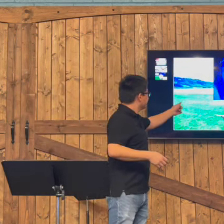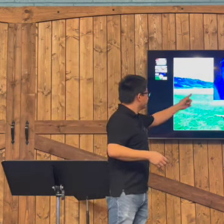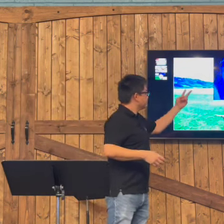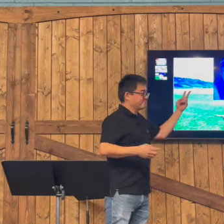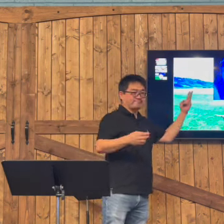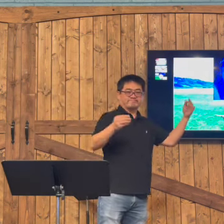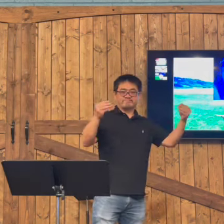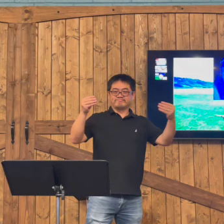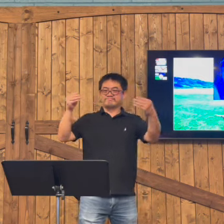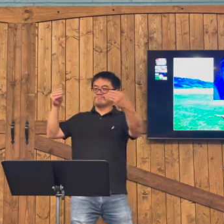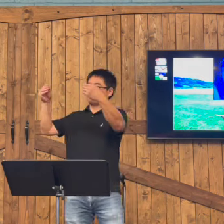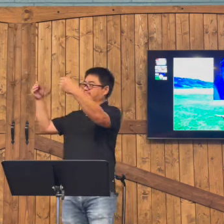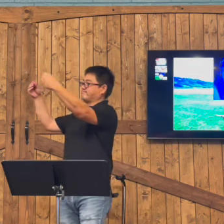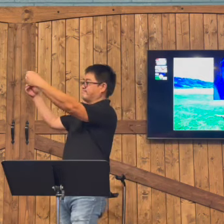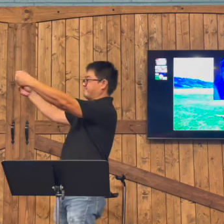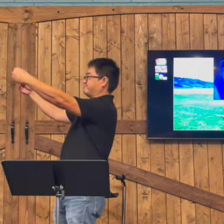And each of them looked like this.